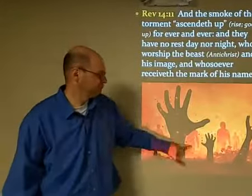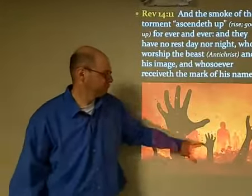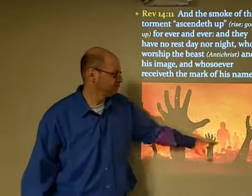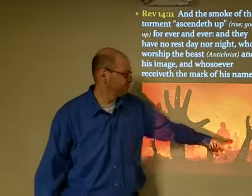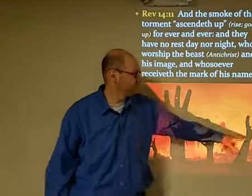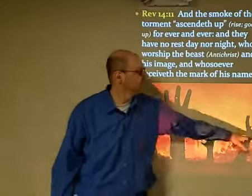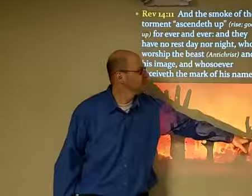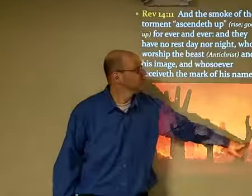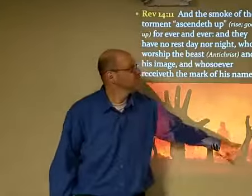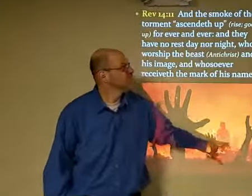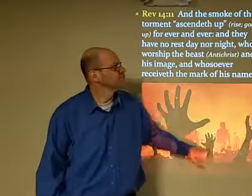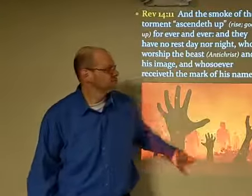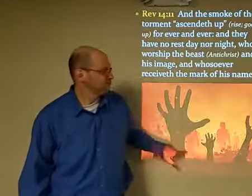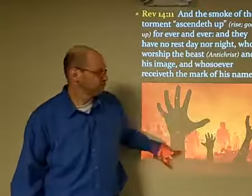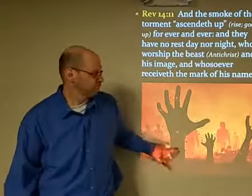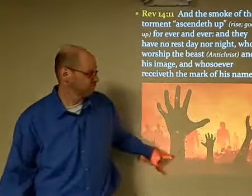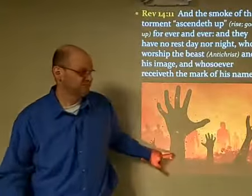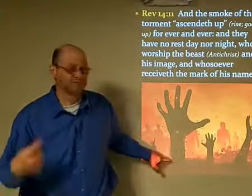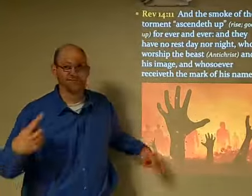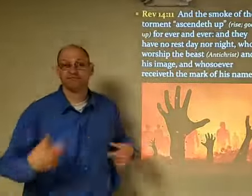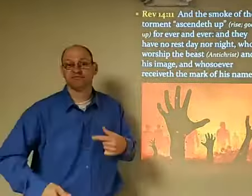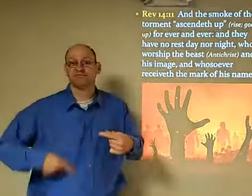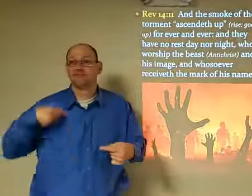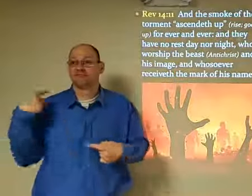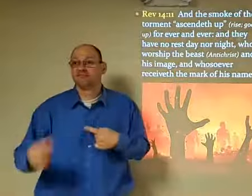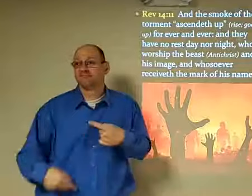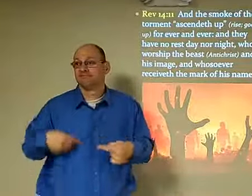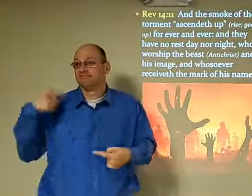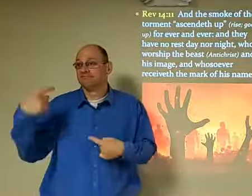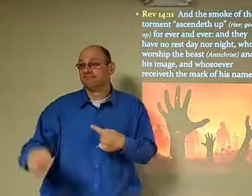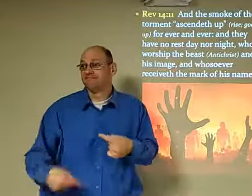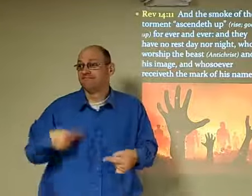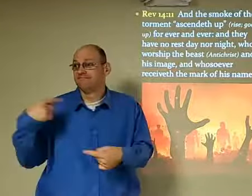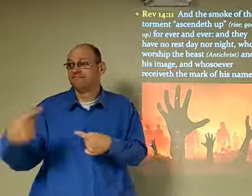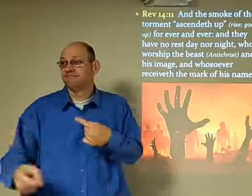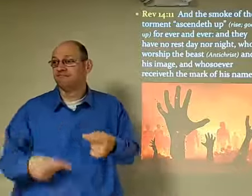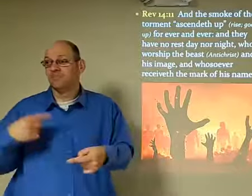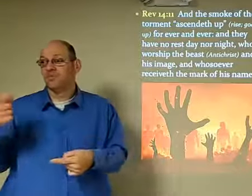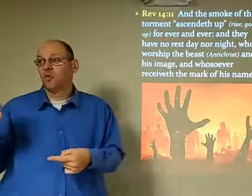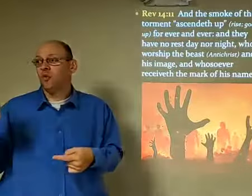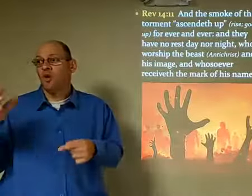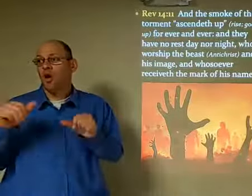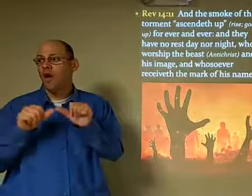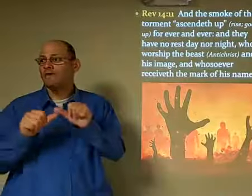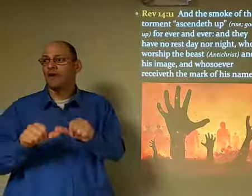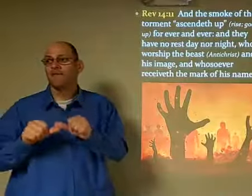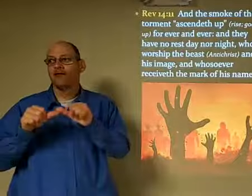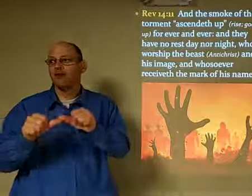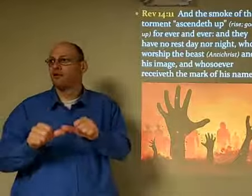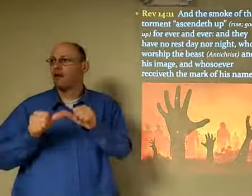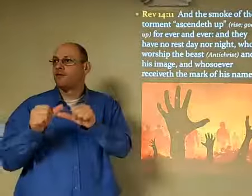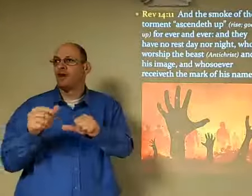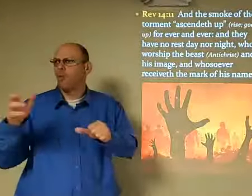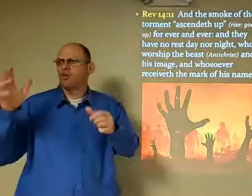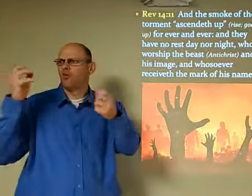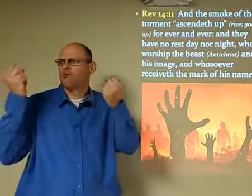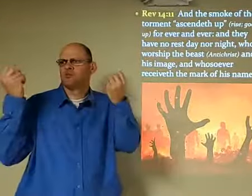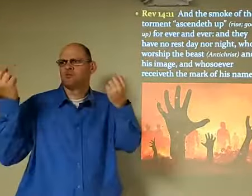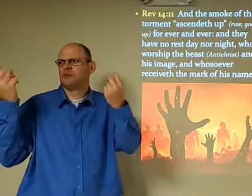Look, here's another picture to give you a somewhat of a concept. You know, they're reaching out. They went out of what they're suffering in that.